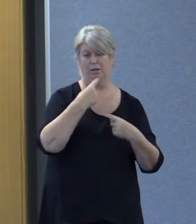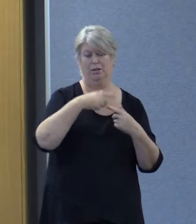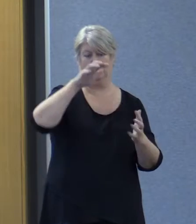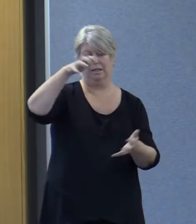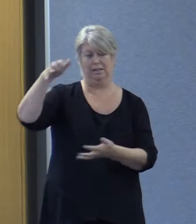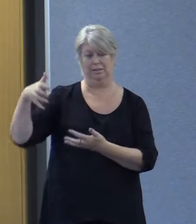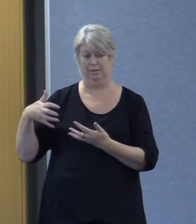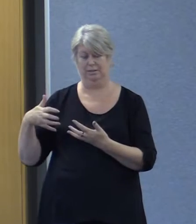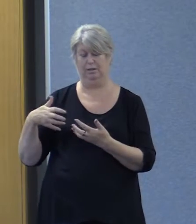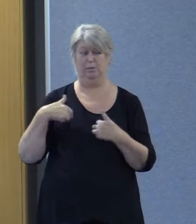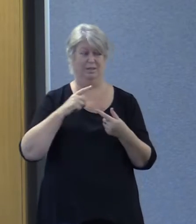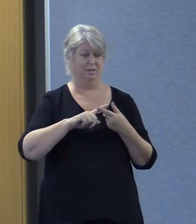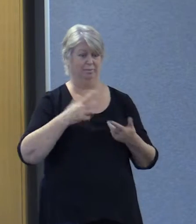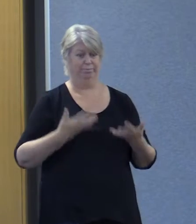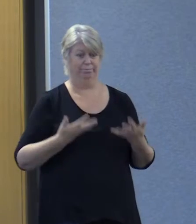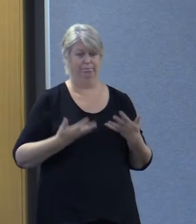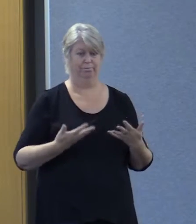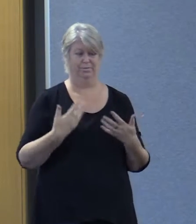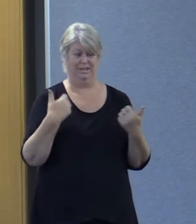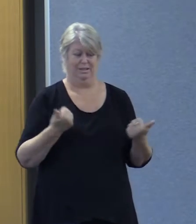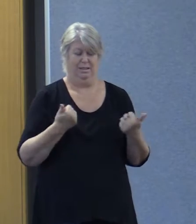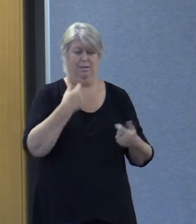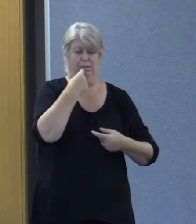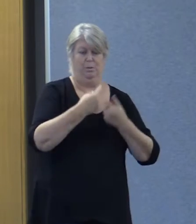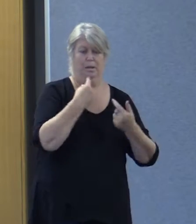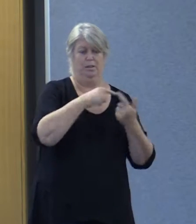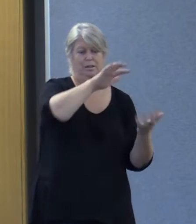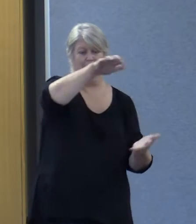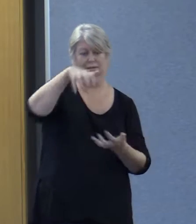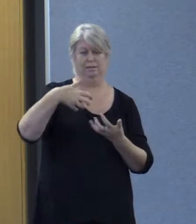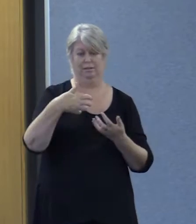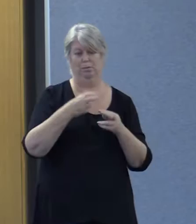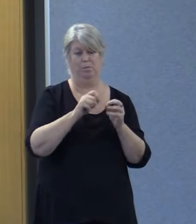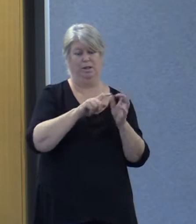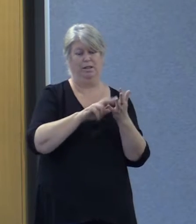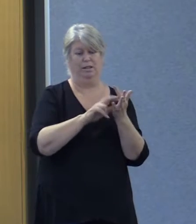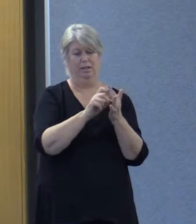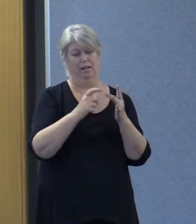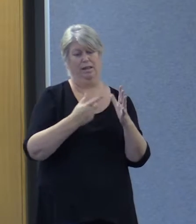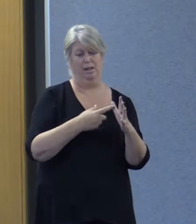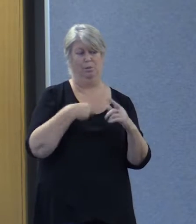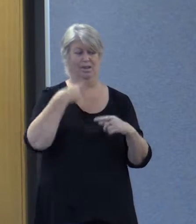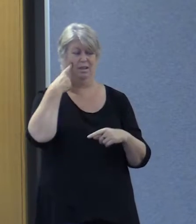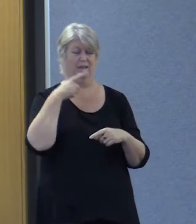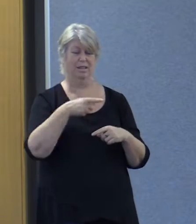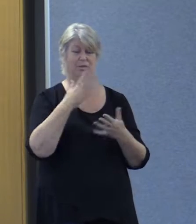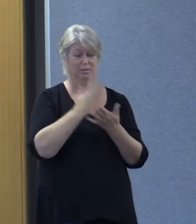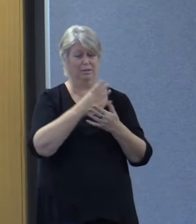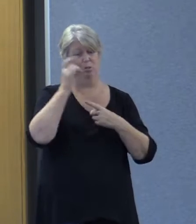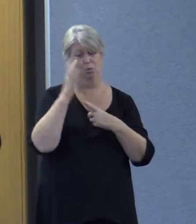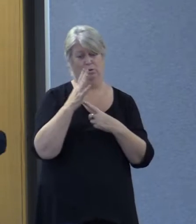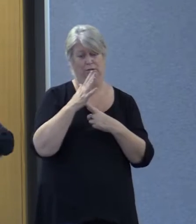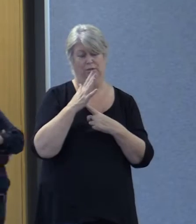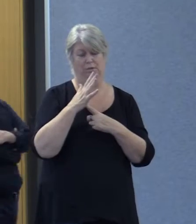collected and we're still unsure that there's adequate information being collected by the NDIS and we think this is so important